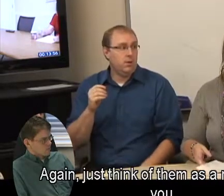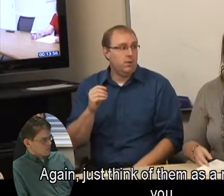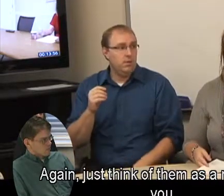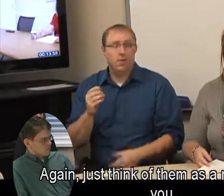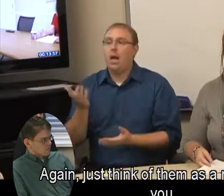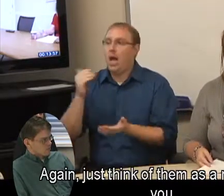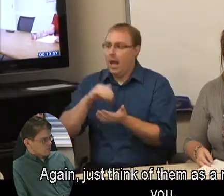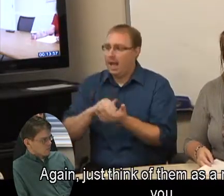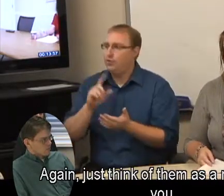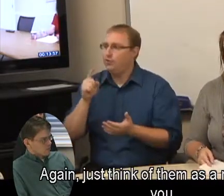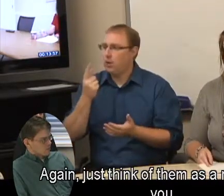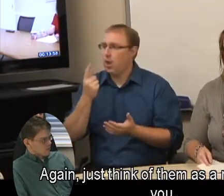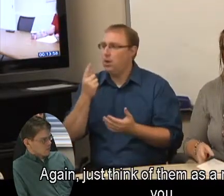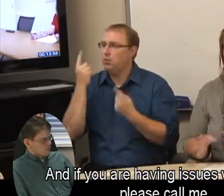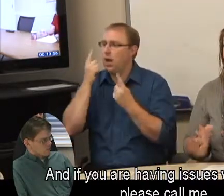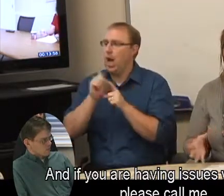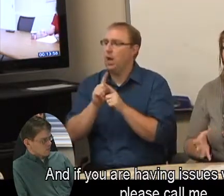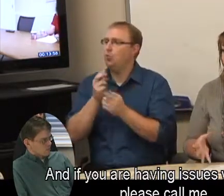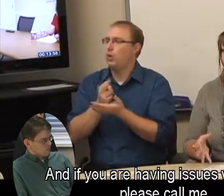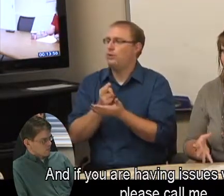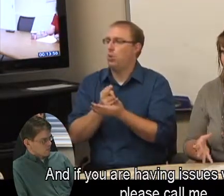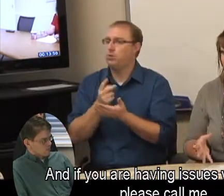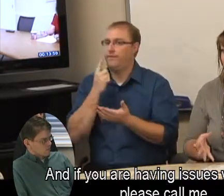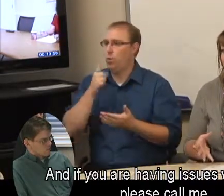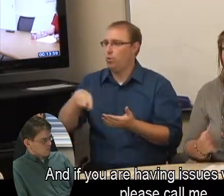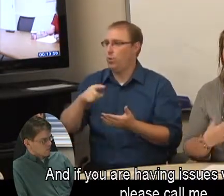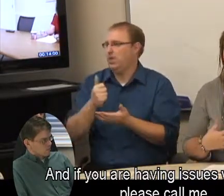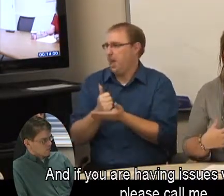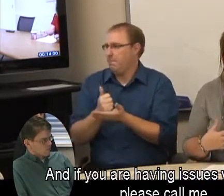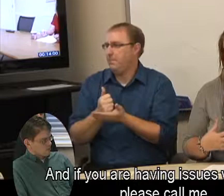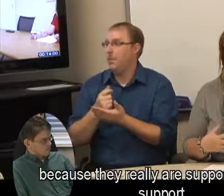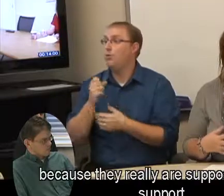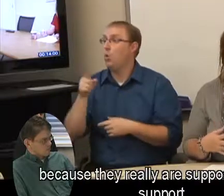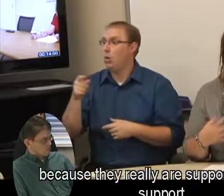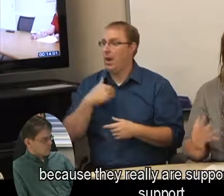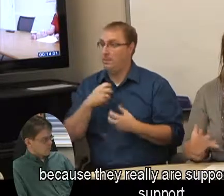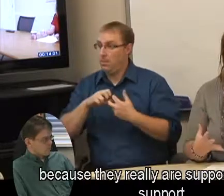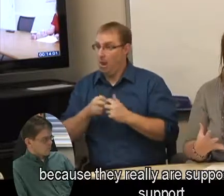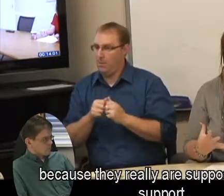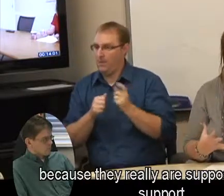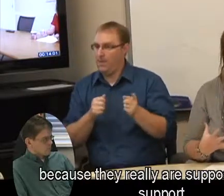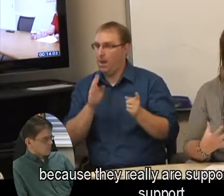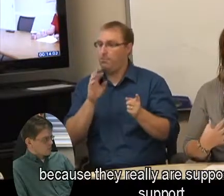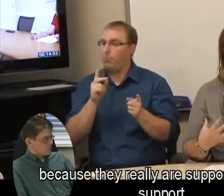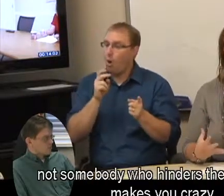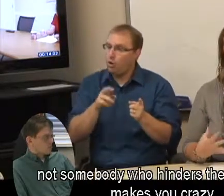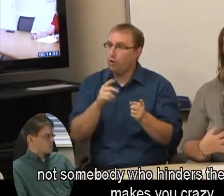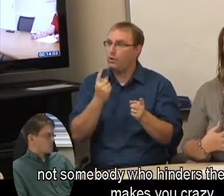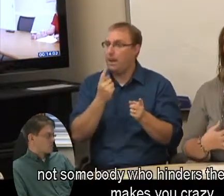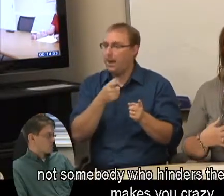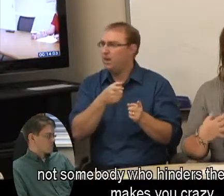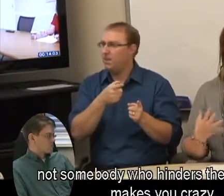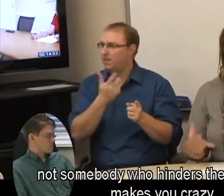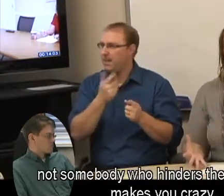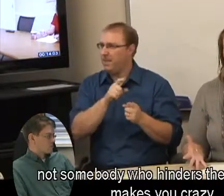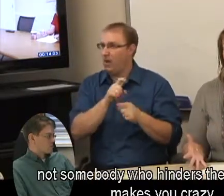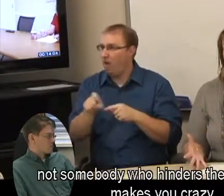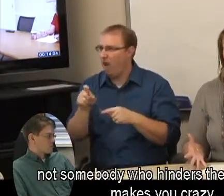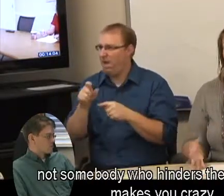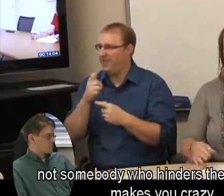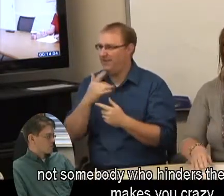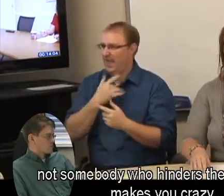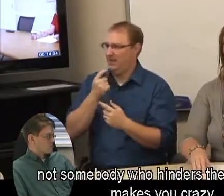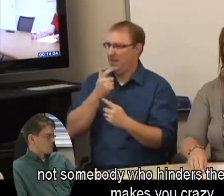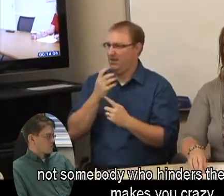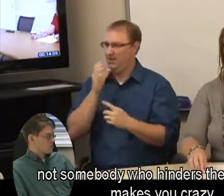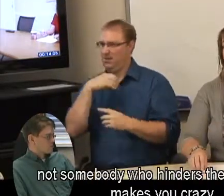Again, just think of them as a resource to you. And if you are having issues with them, please call me because they really are supposed to be a support, not somebody who hinders